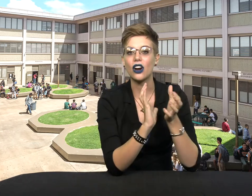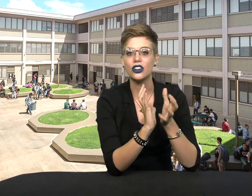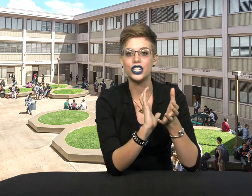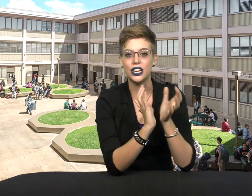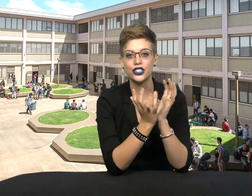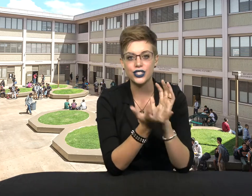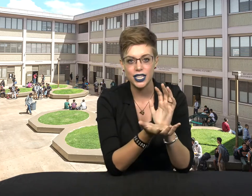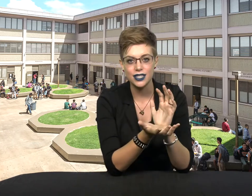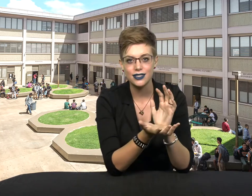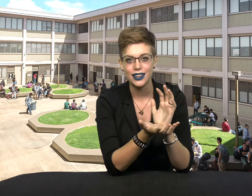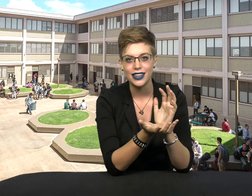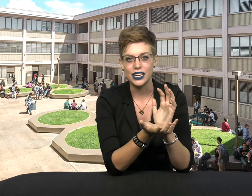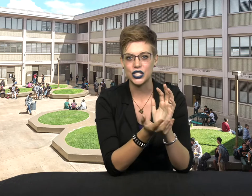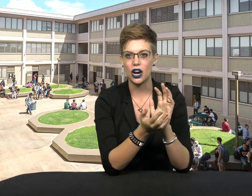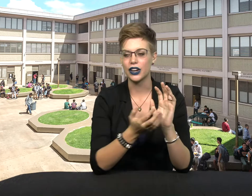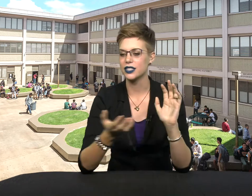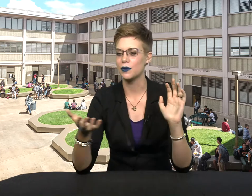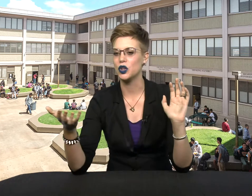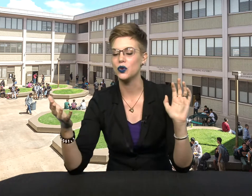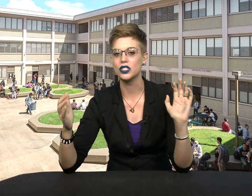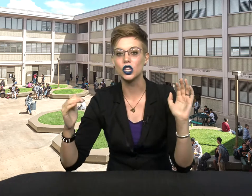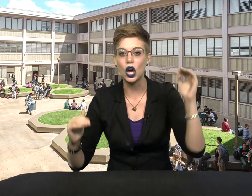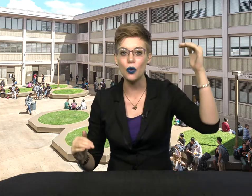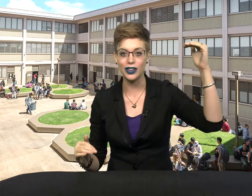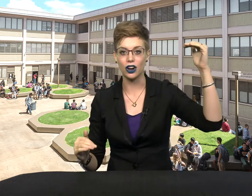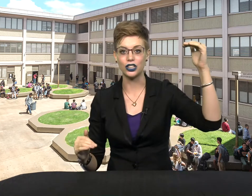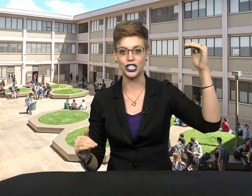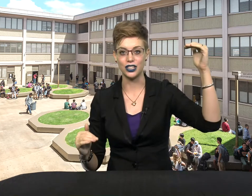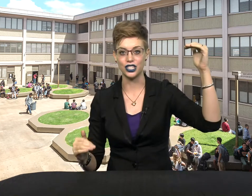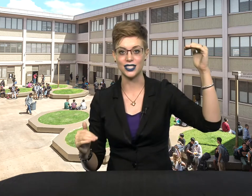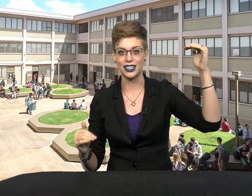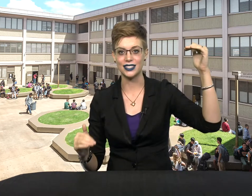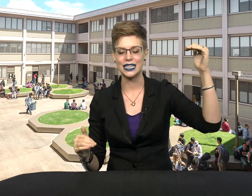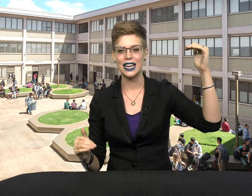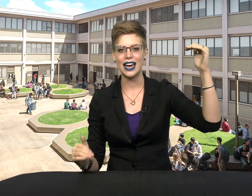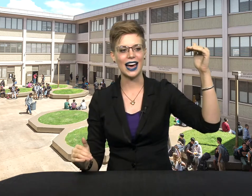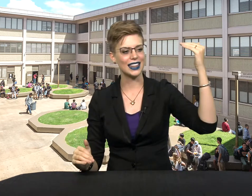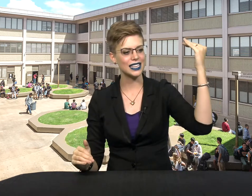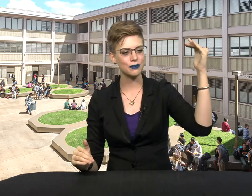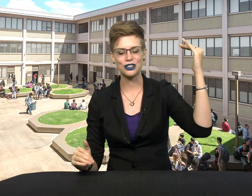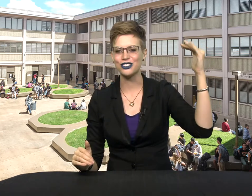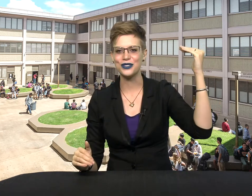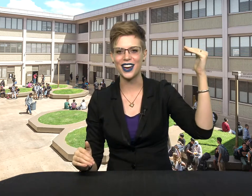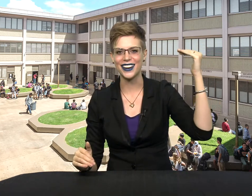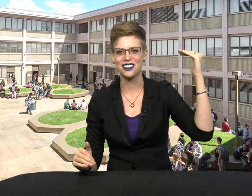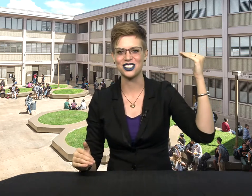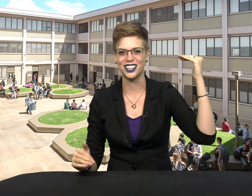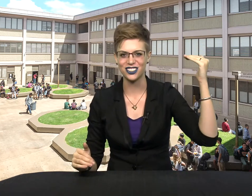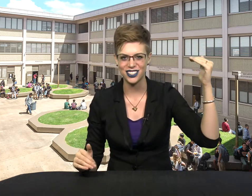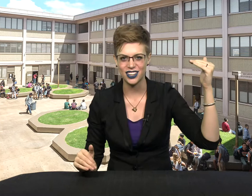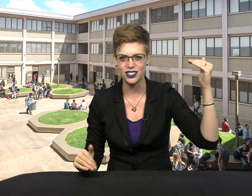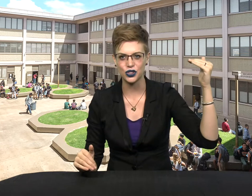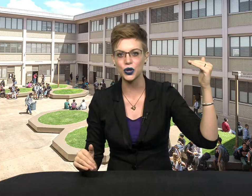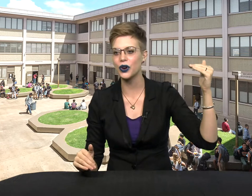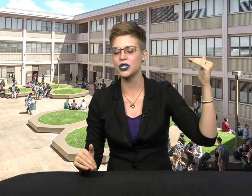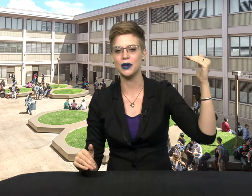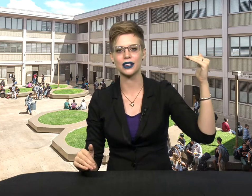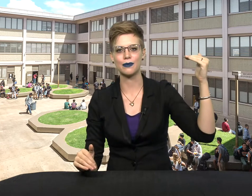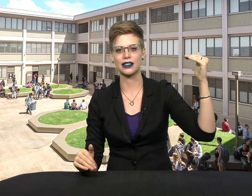conscientiousness is talking to someone who is low in conscientiousness, this person who is high in conscientiousness, they're going to be expecting